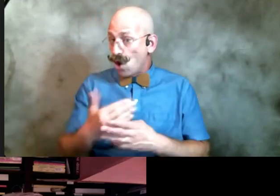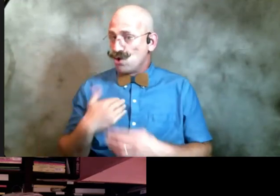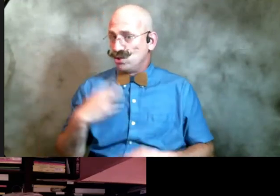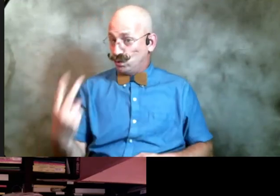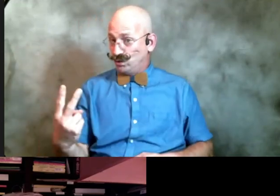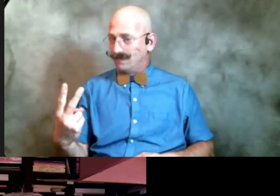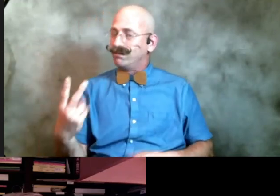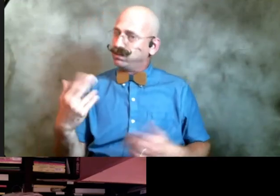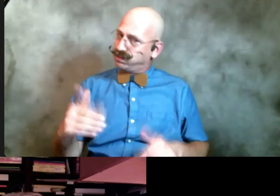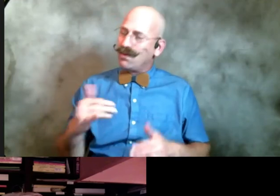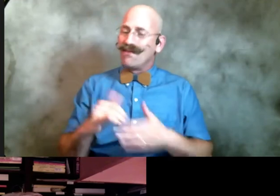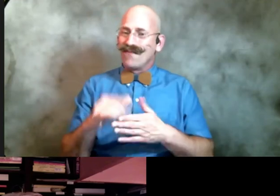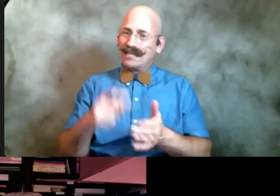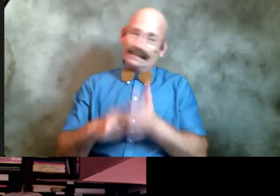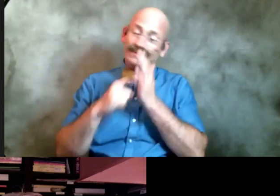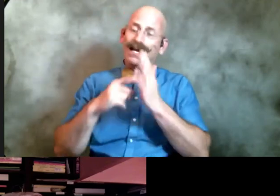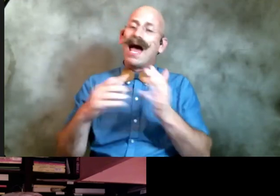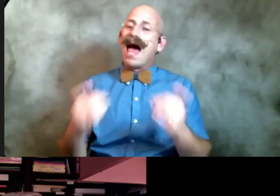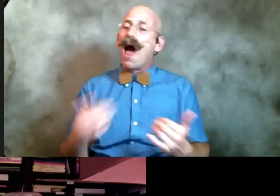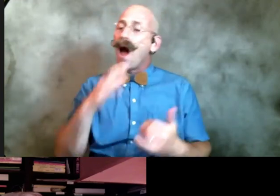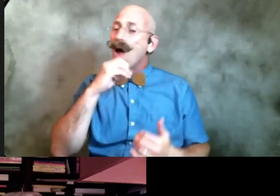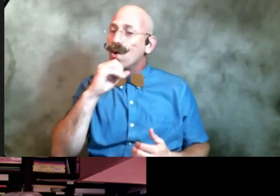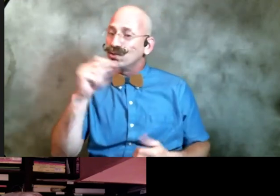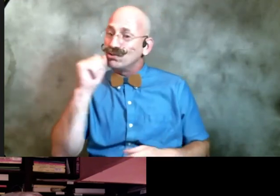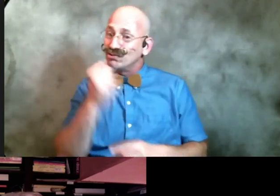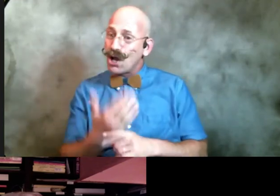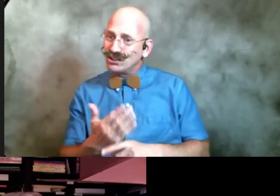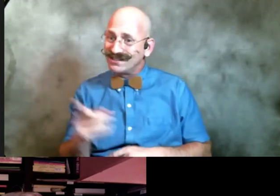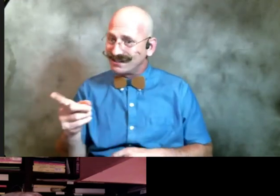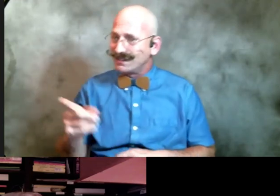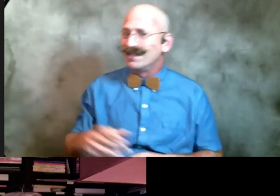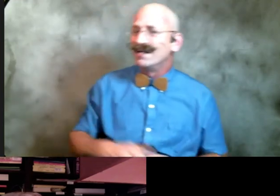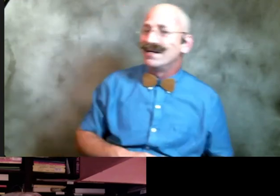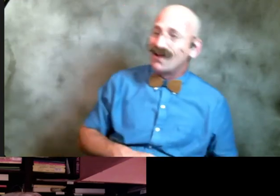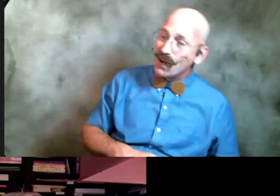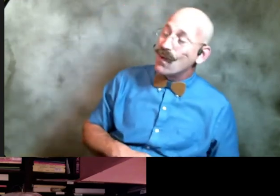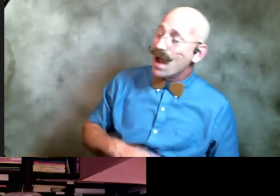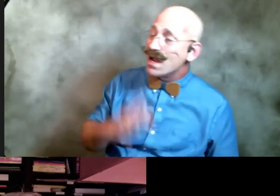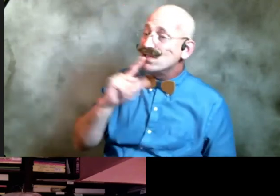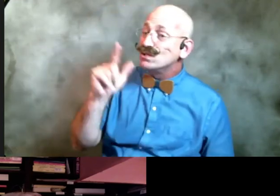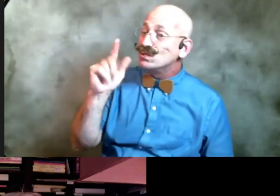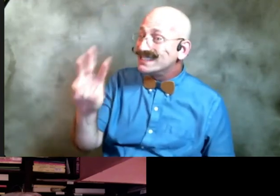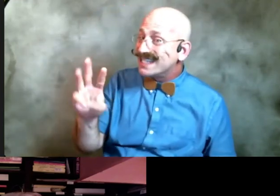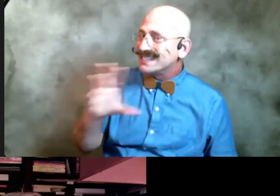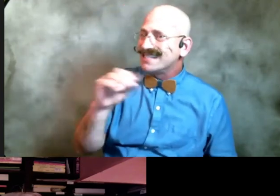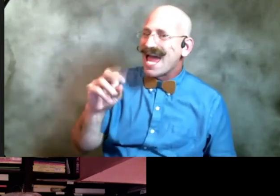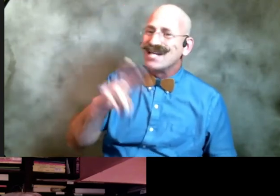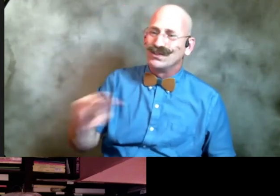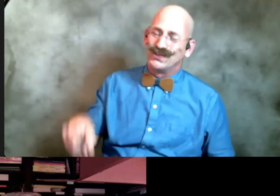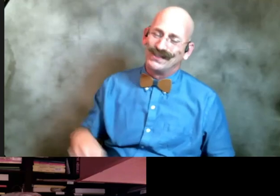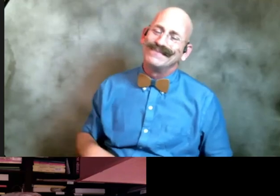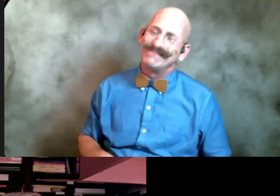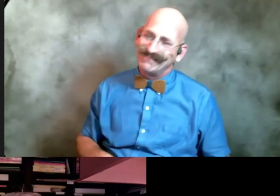that's fairly demanding how old are they so how old are your daughters door 26 and 22 now